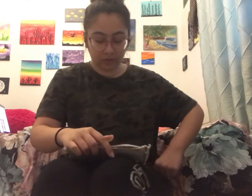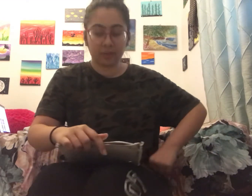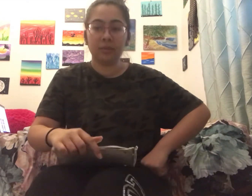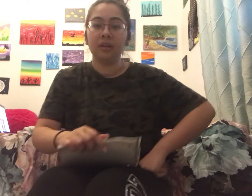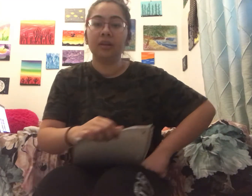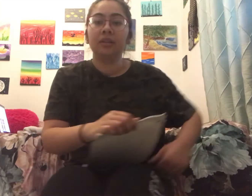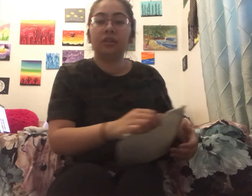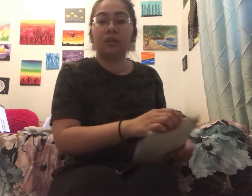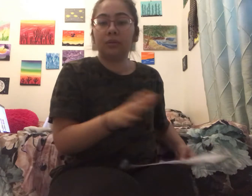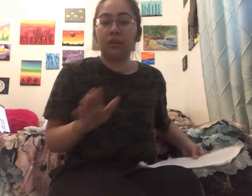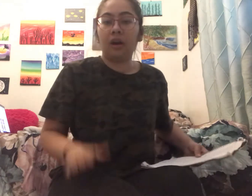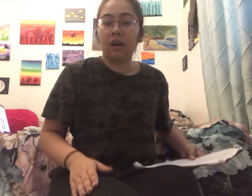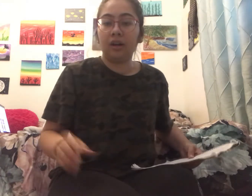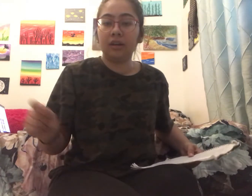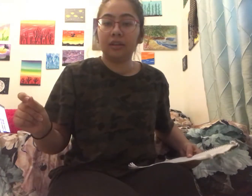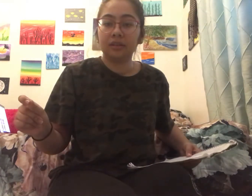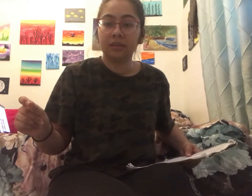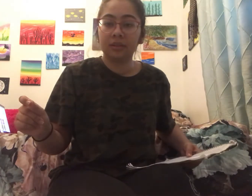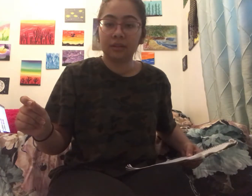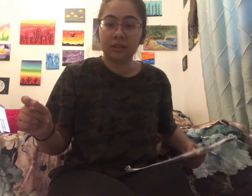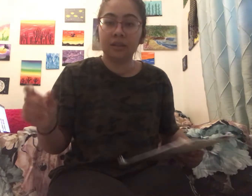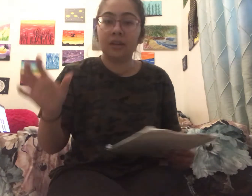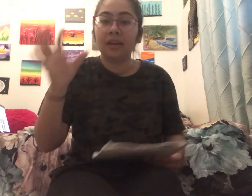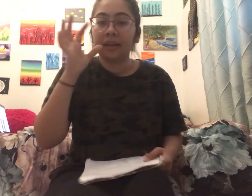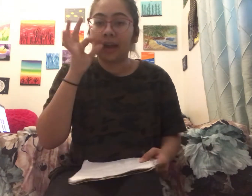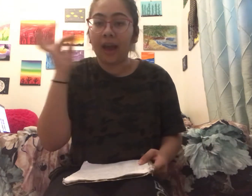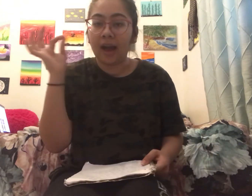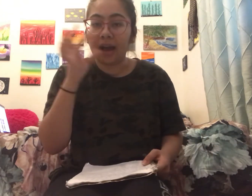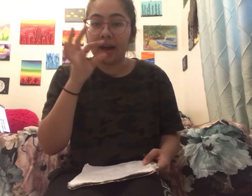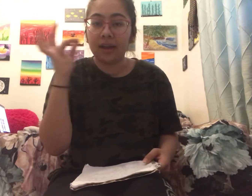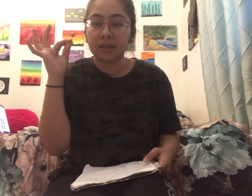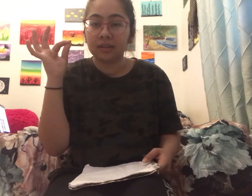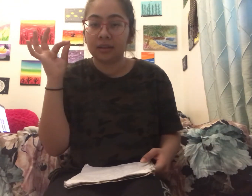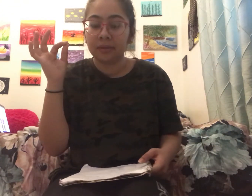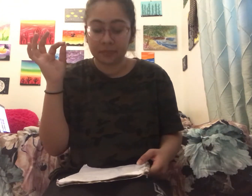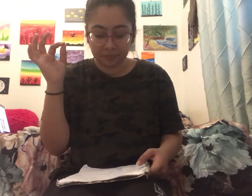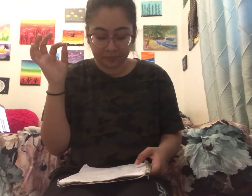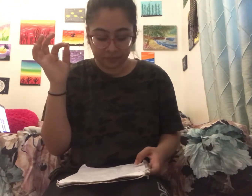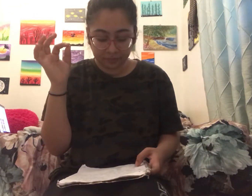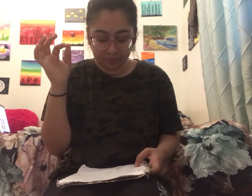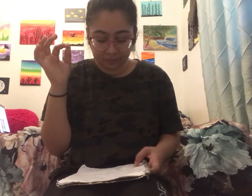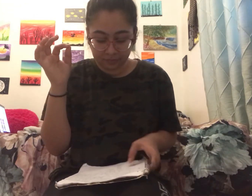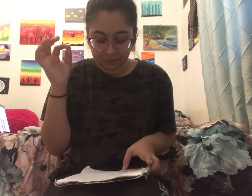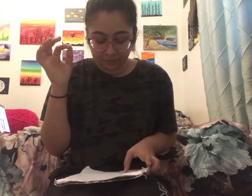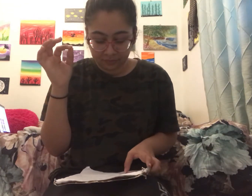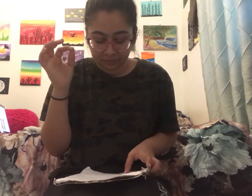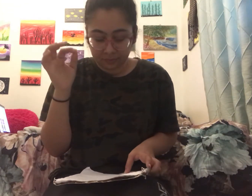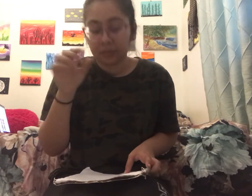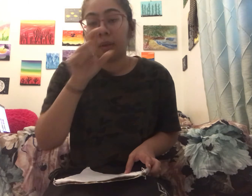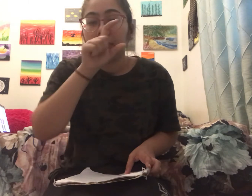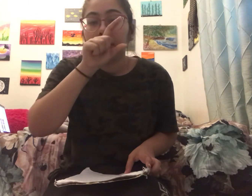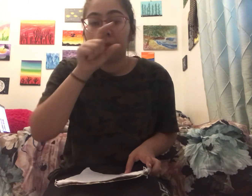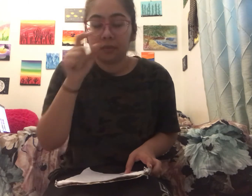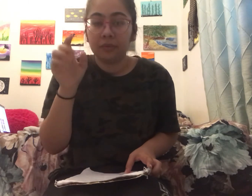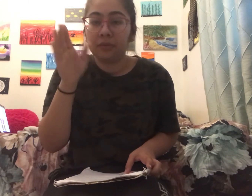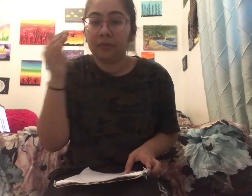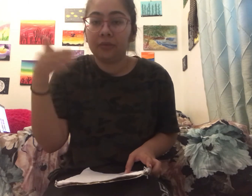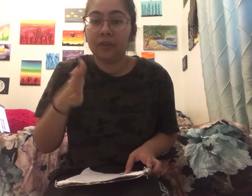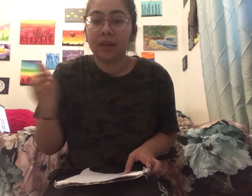that so dog cat fish